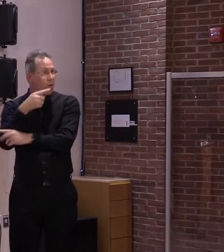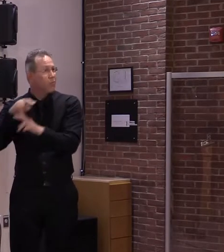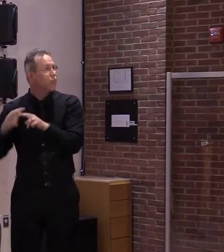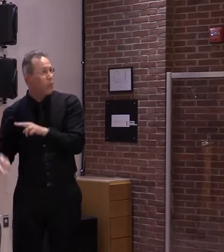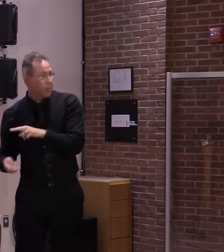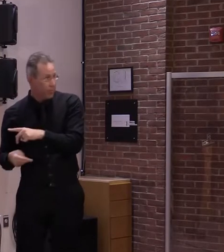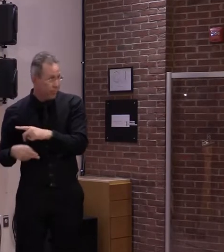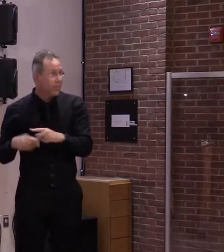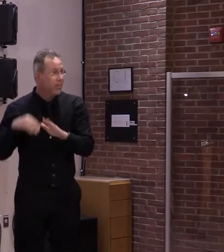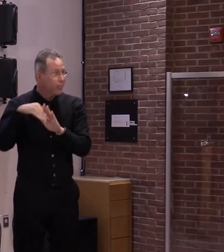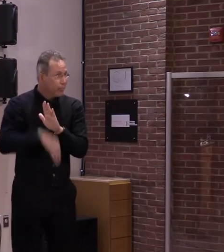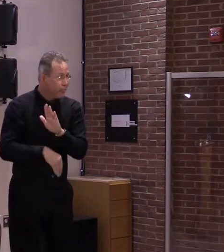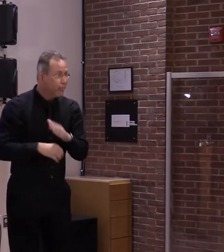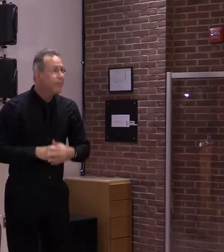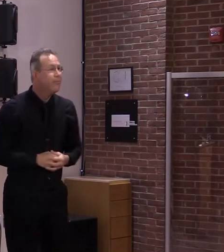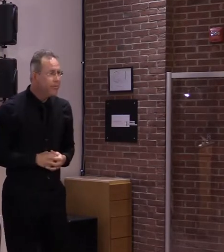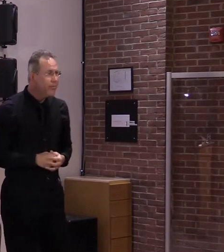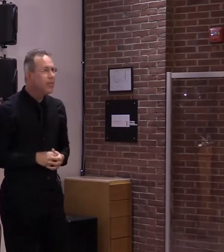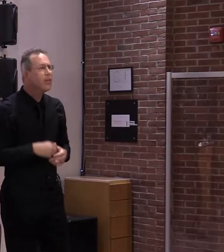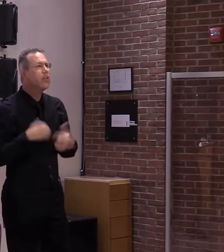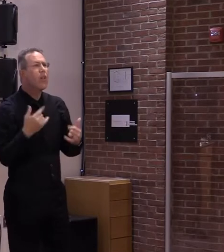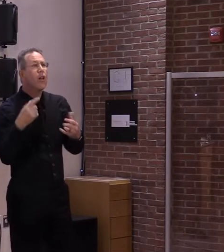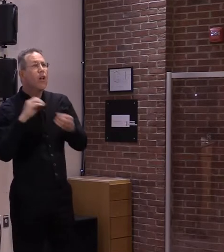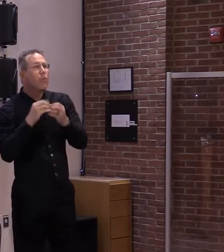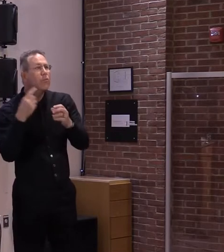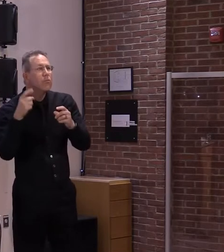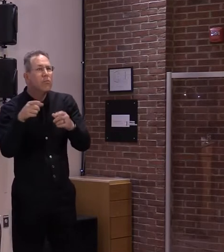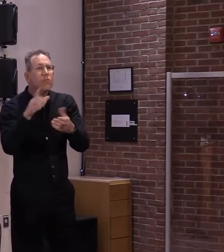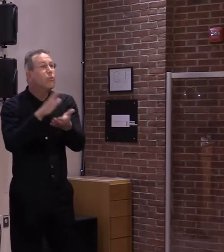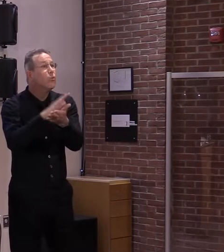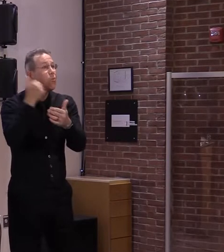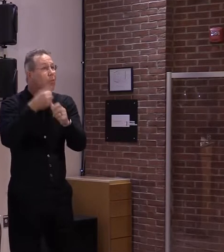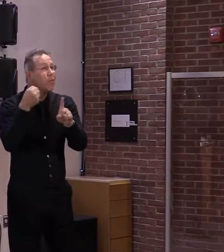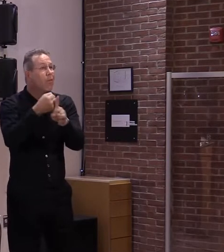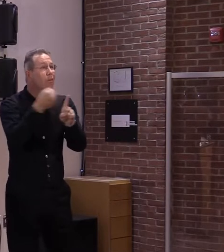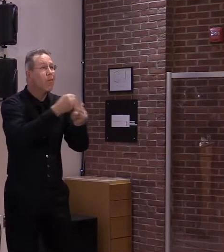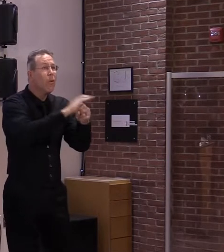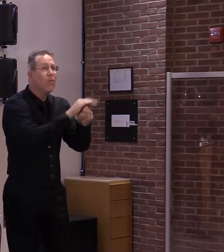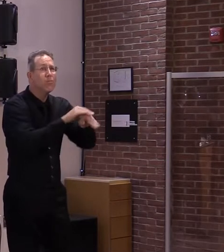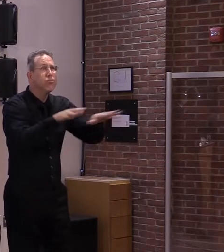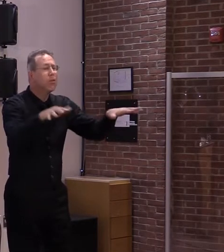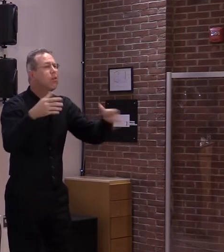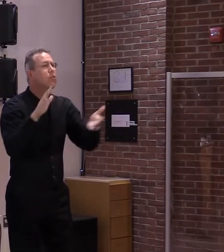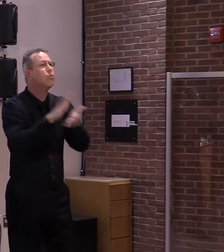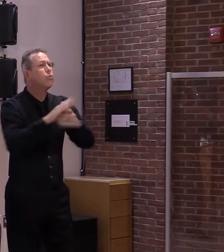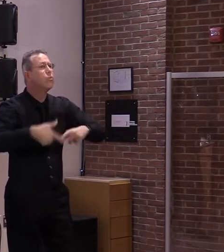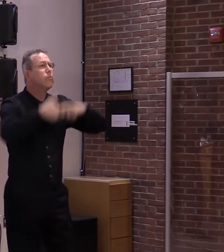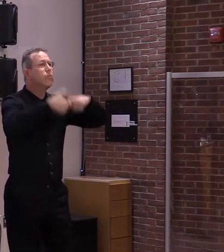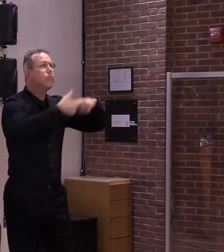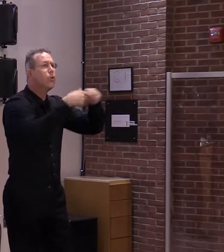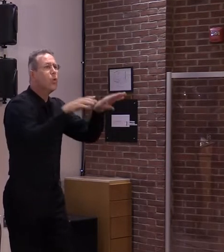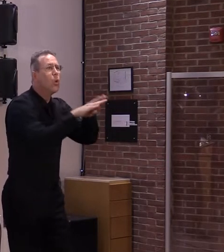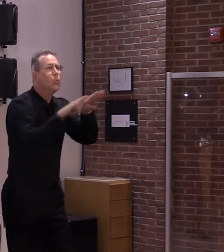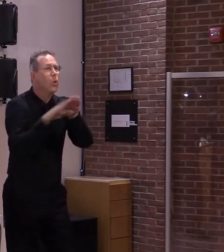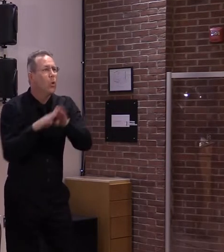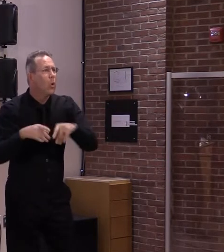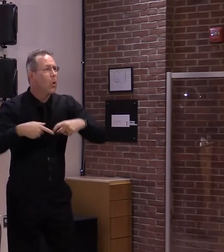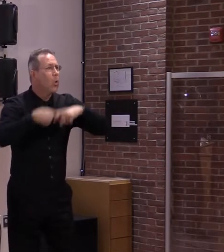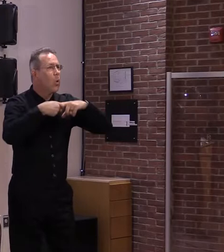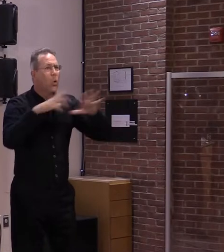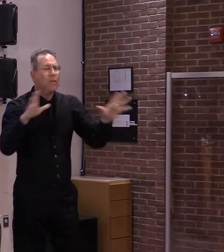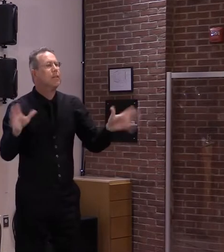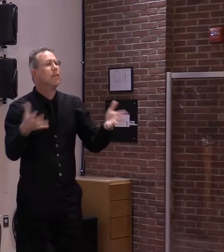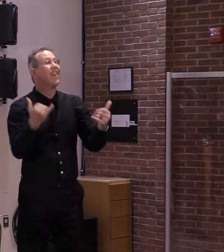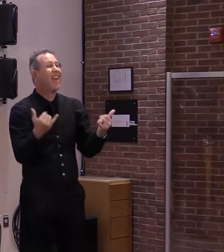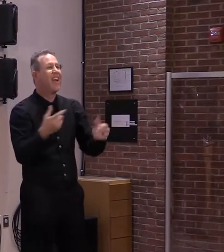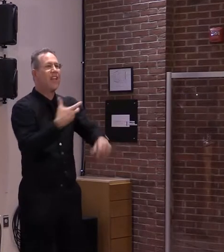working our way out of this through a life saving vaccine that and that we anticipate that trend to continue to finally end